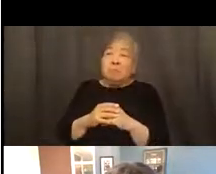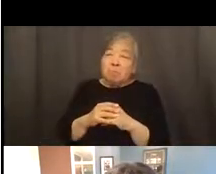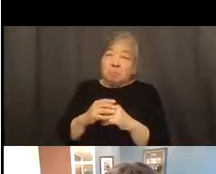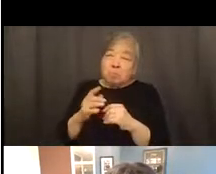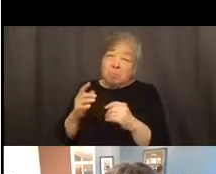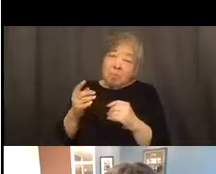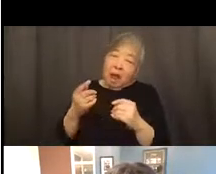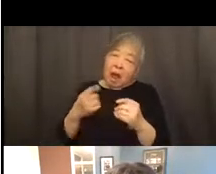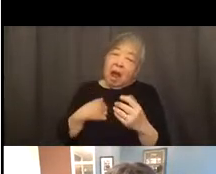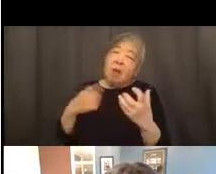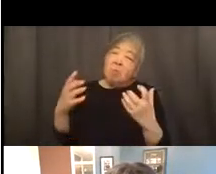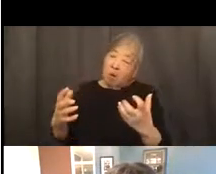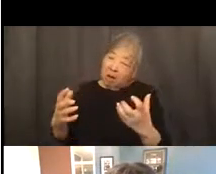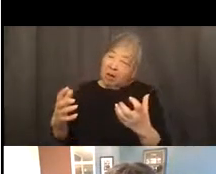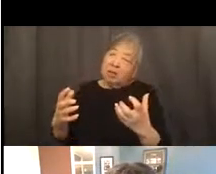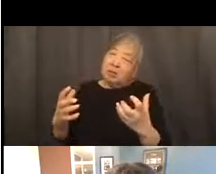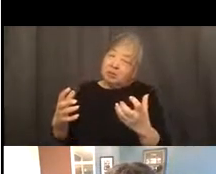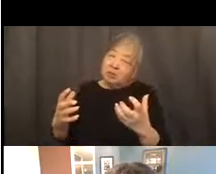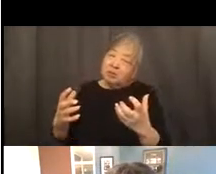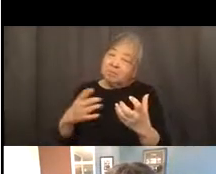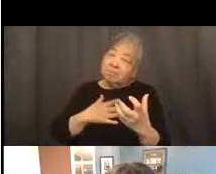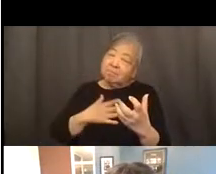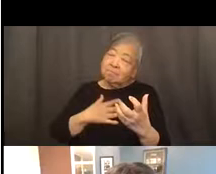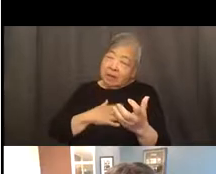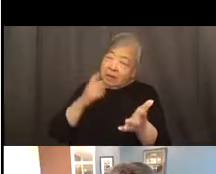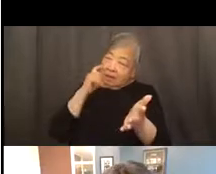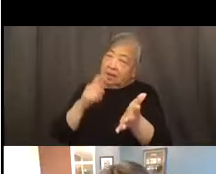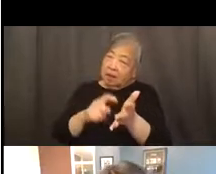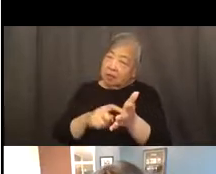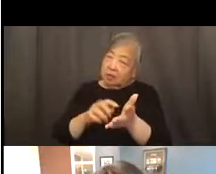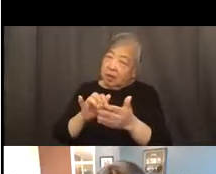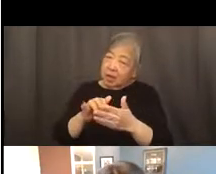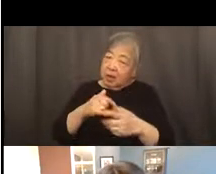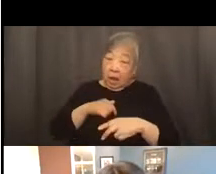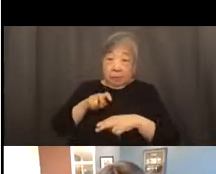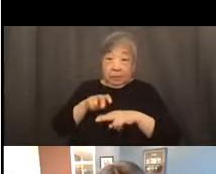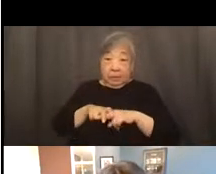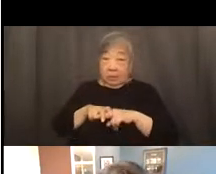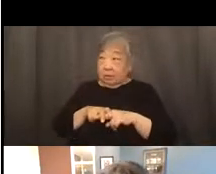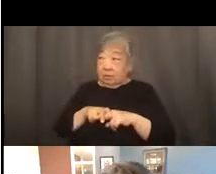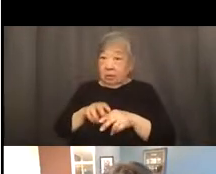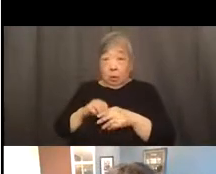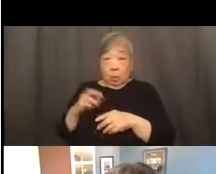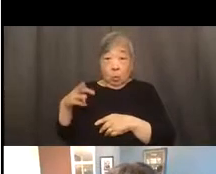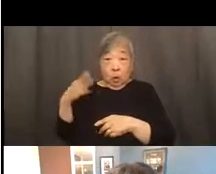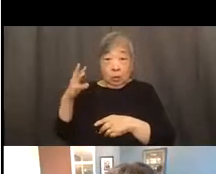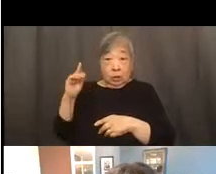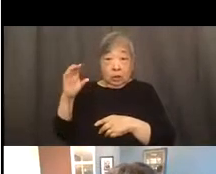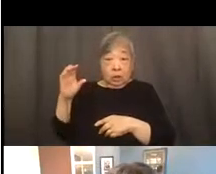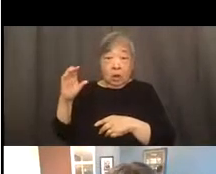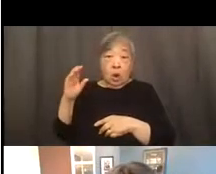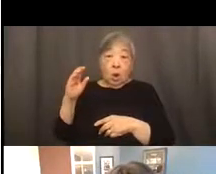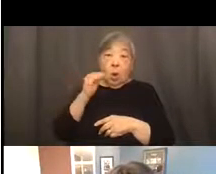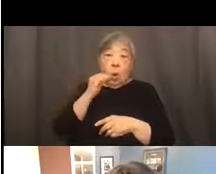acknowledge that I am sitting in Washington, D.C., the home of the